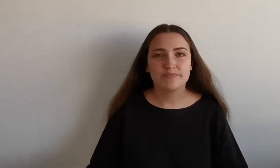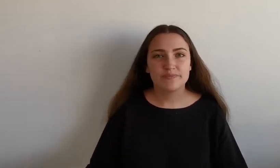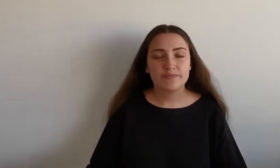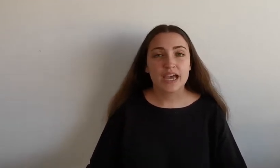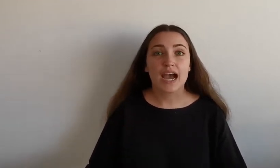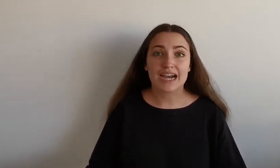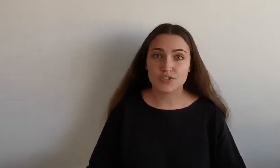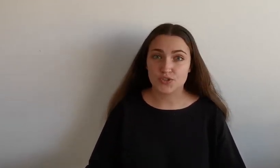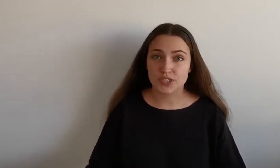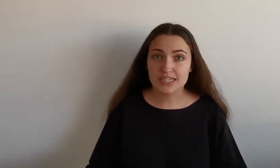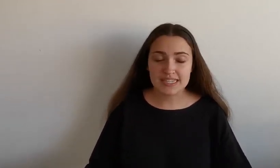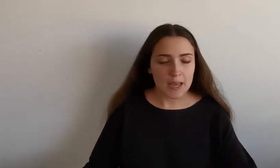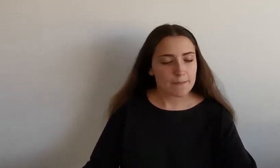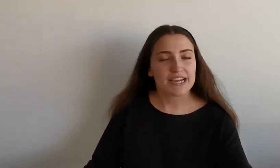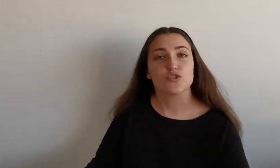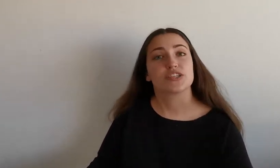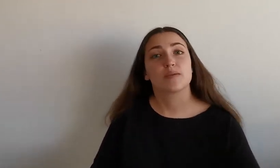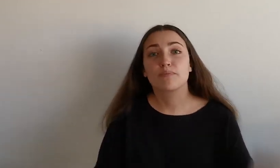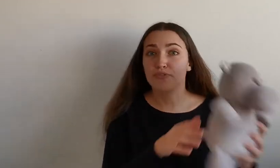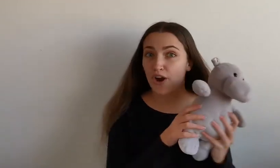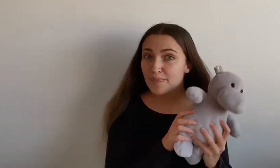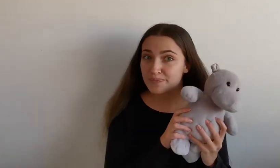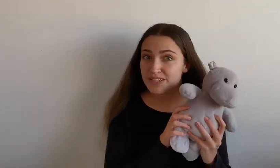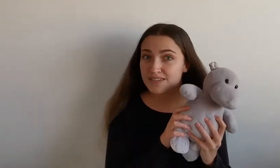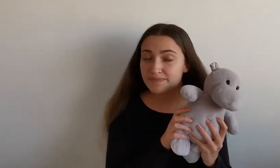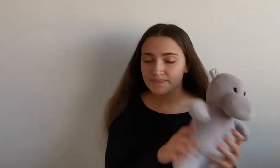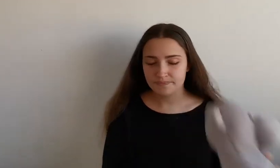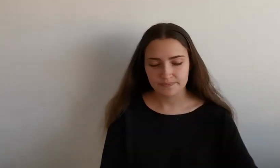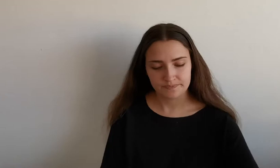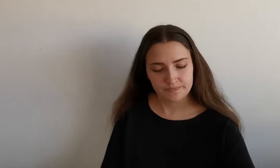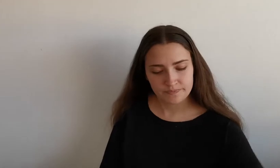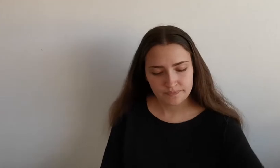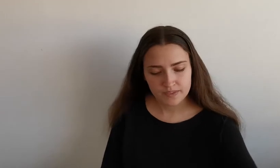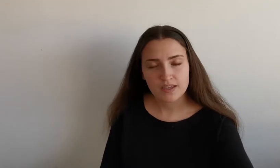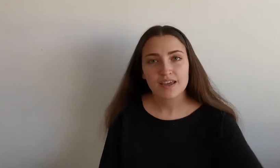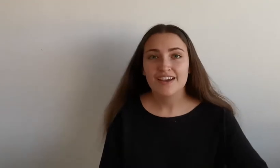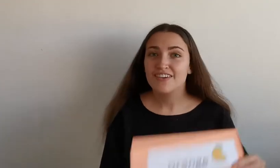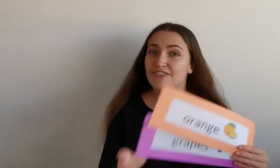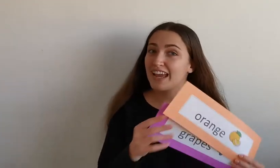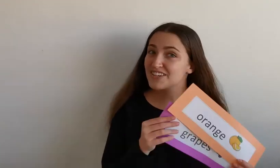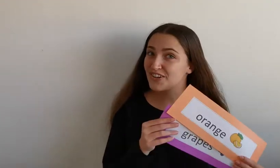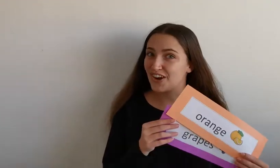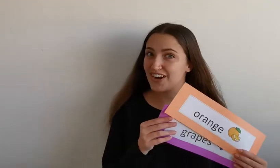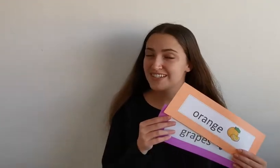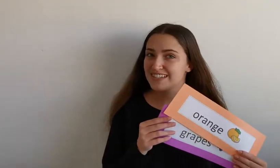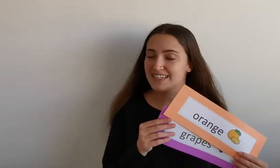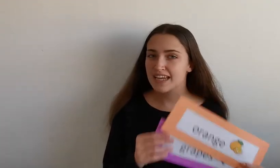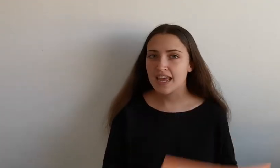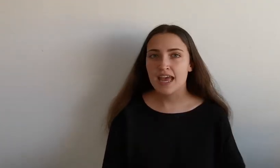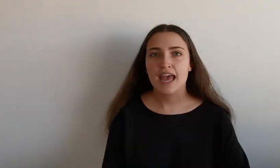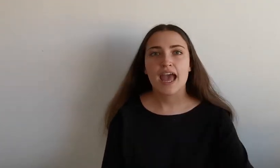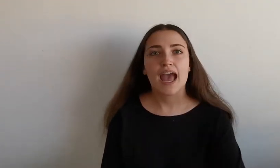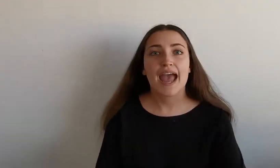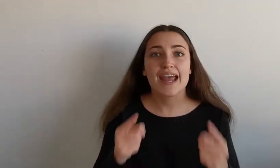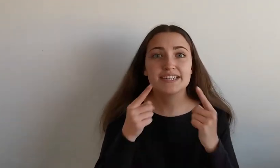I do this by using props, flashcards and